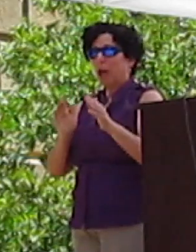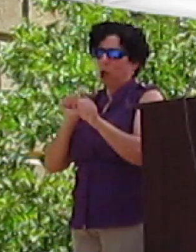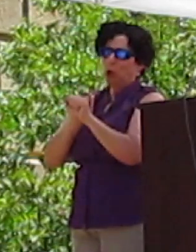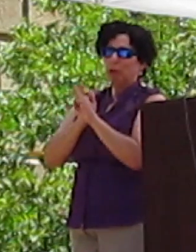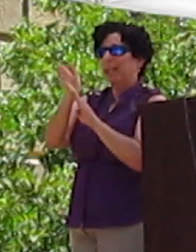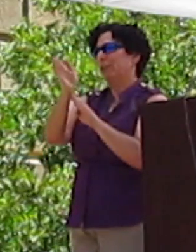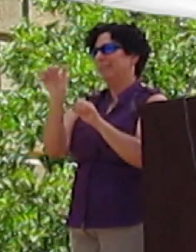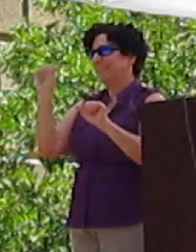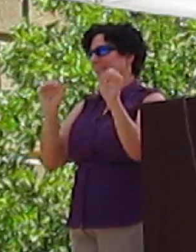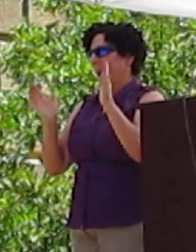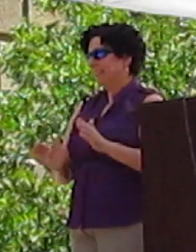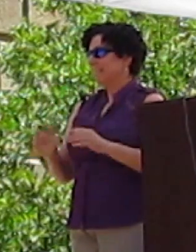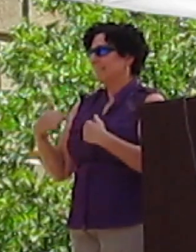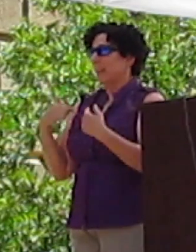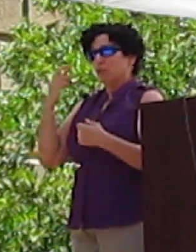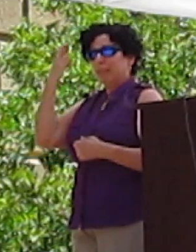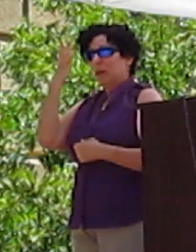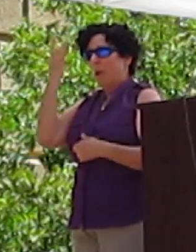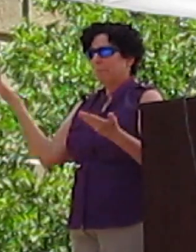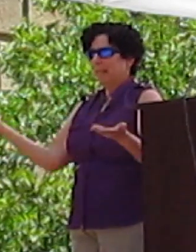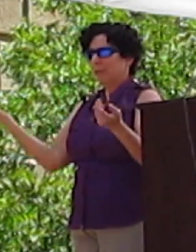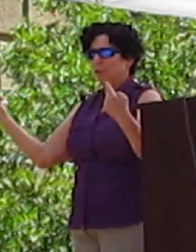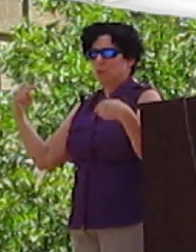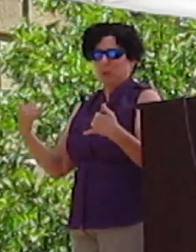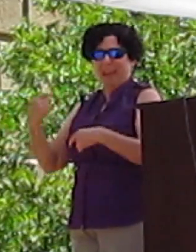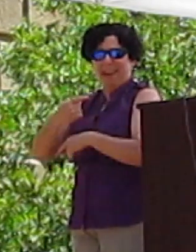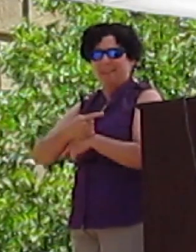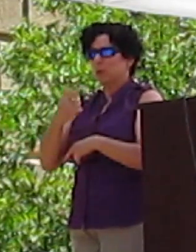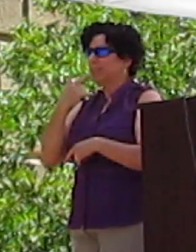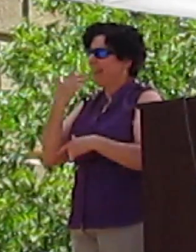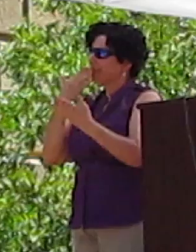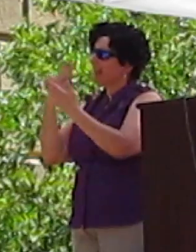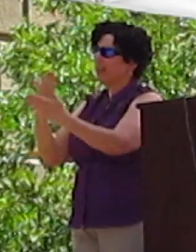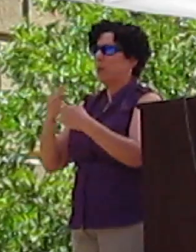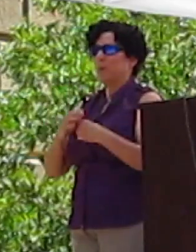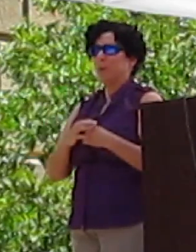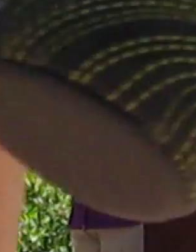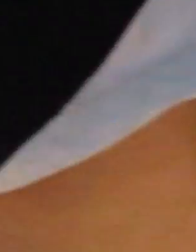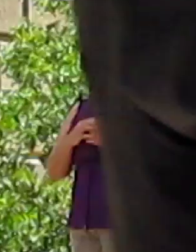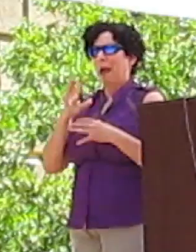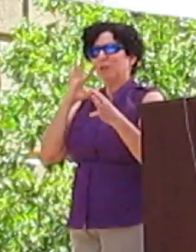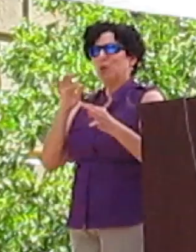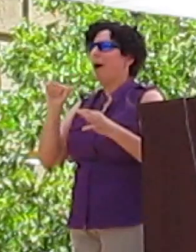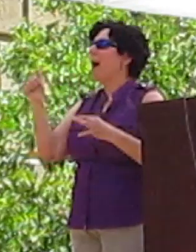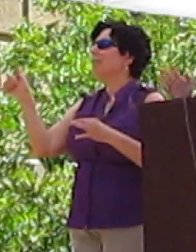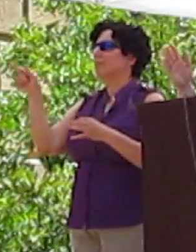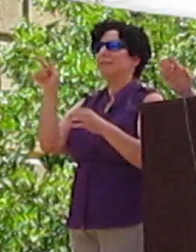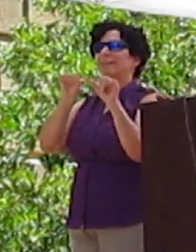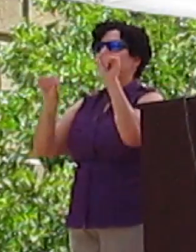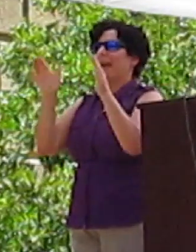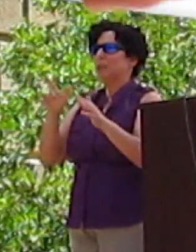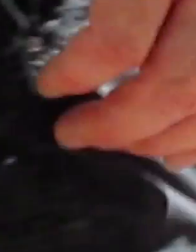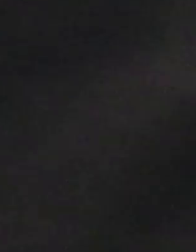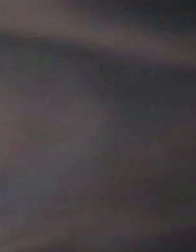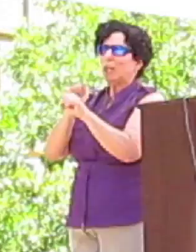career scientist, and the reason I'm standing up here today is to say thank you. I'm sure there are other career scientists out in the